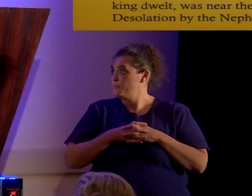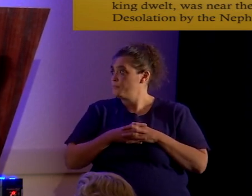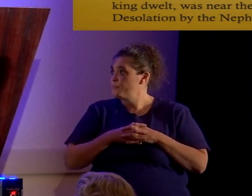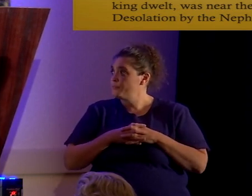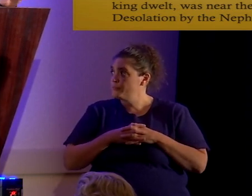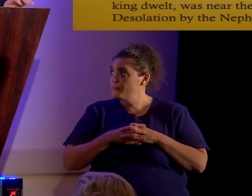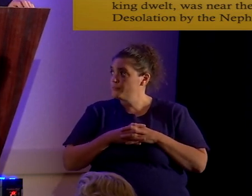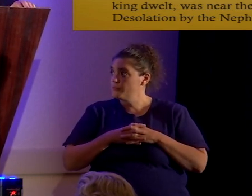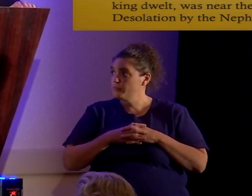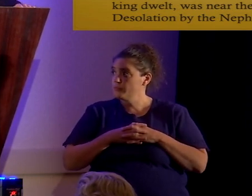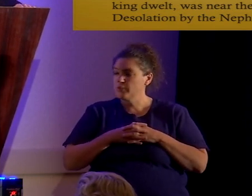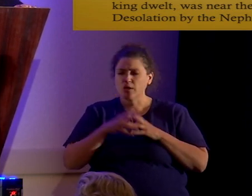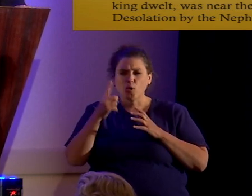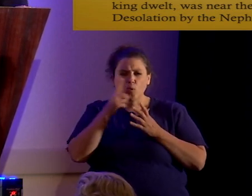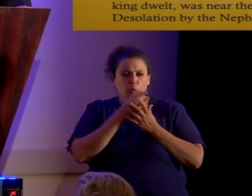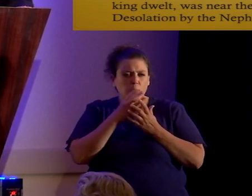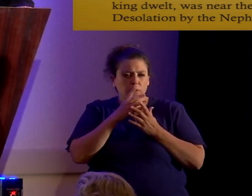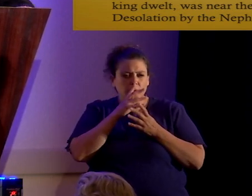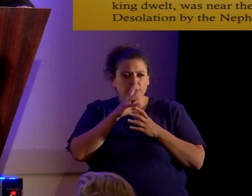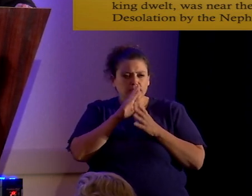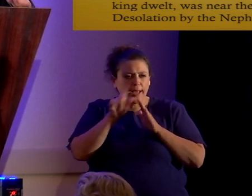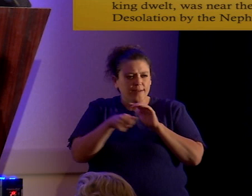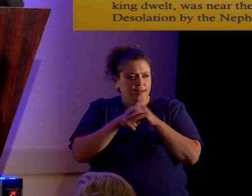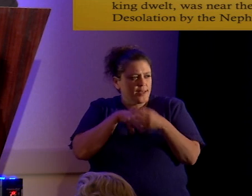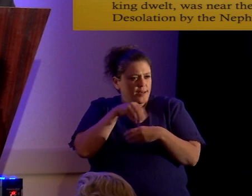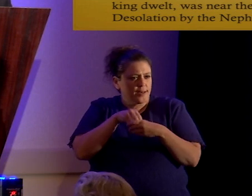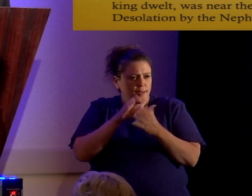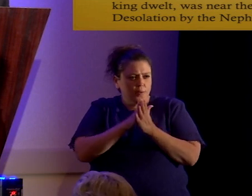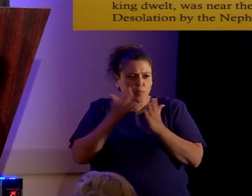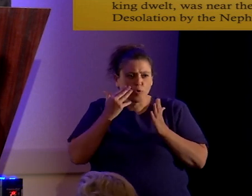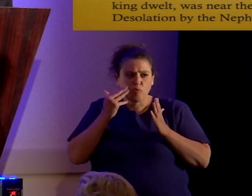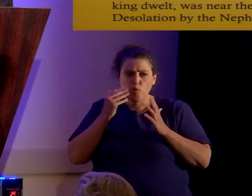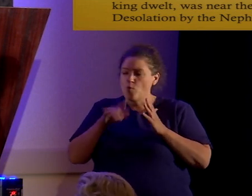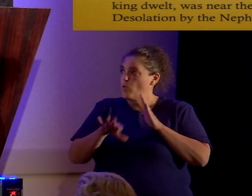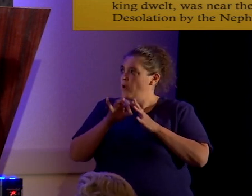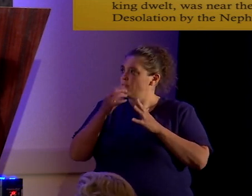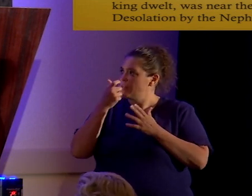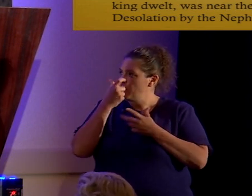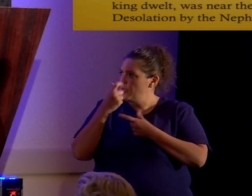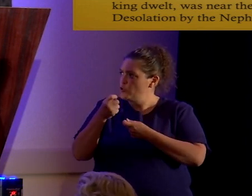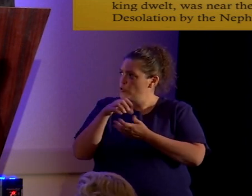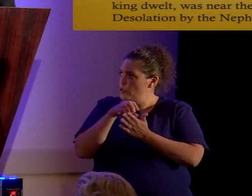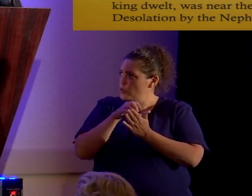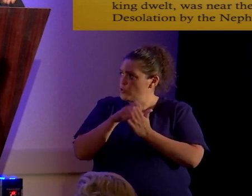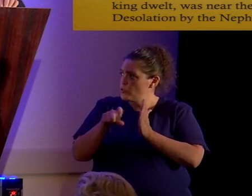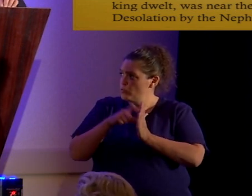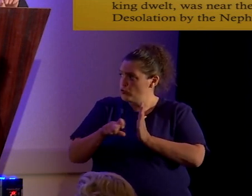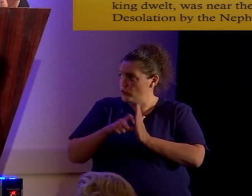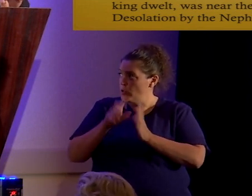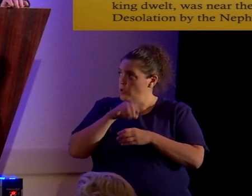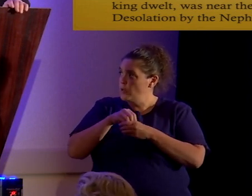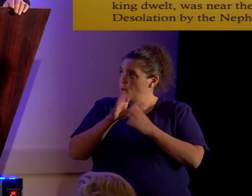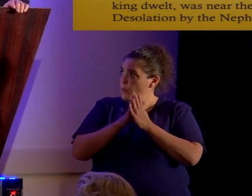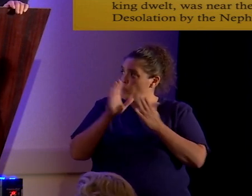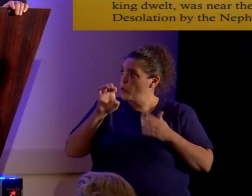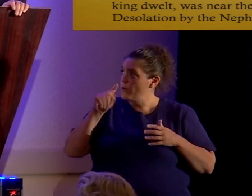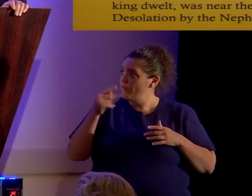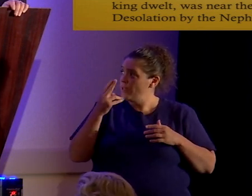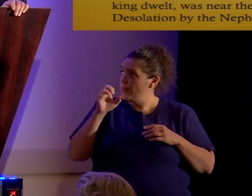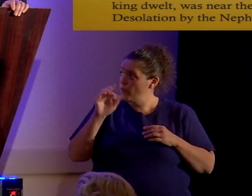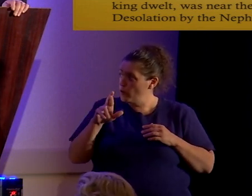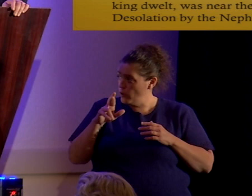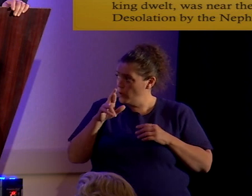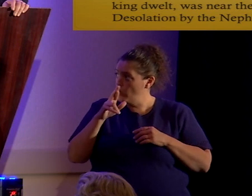buried in the Book of Mormon, we have some interesting passages in the Book of Ether, uh, chapter one,